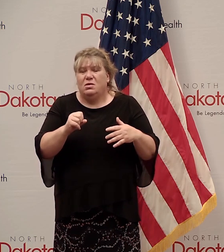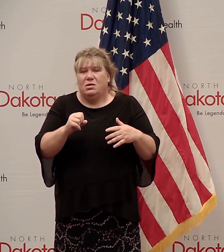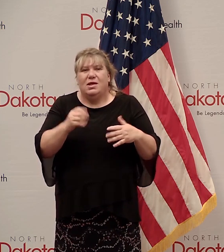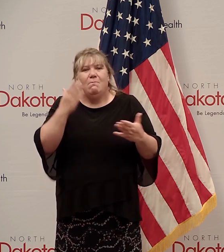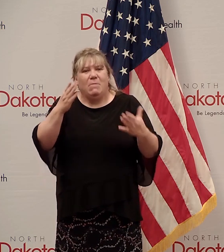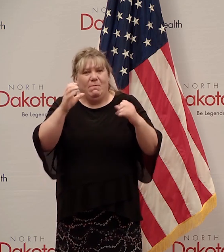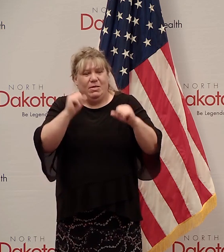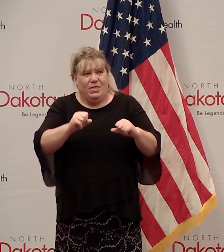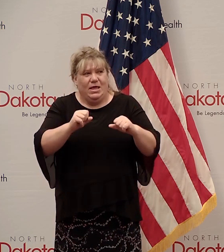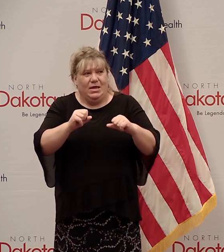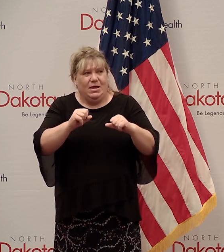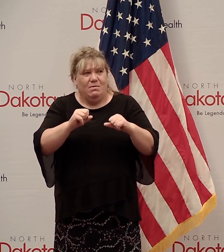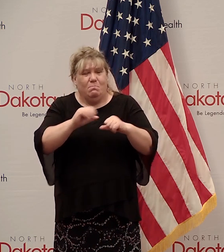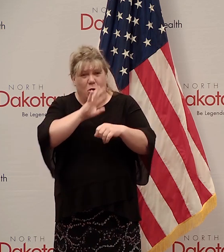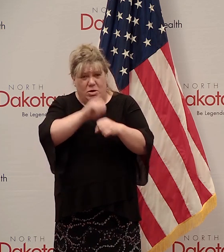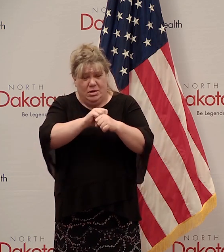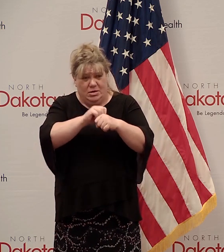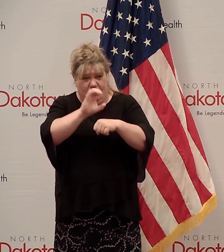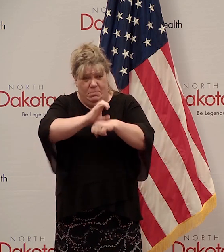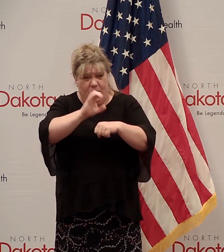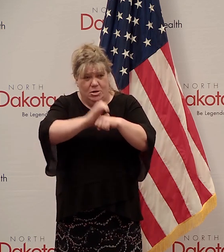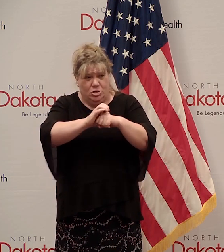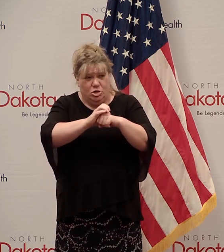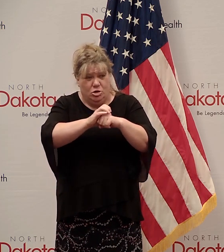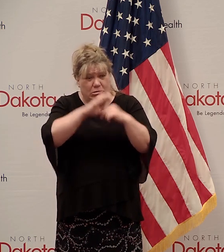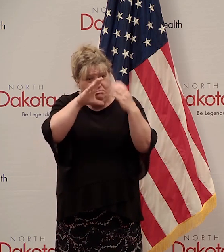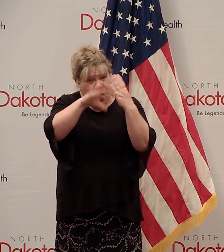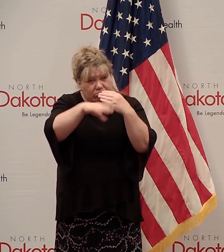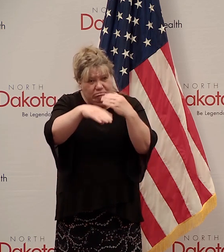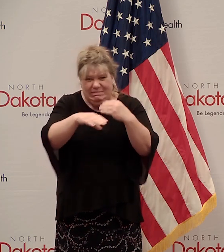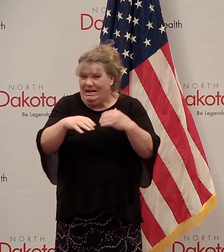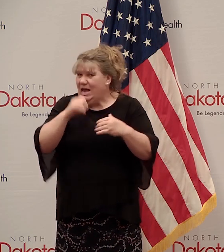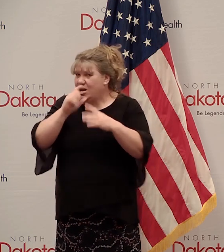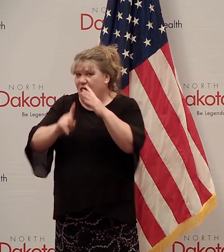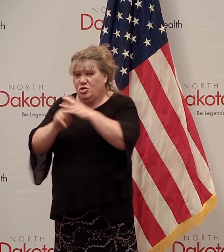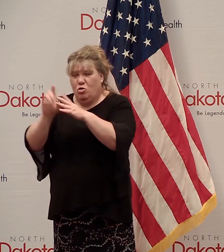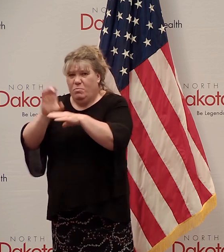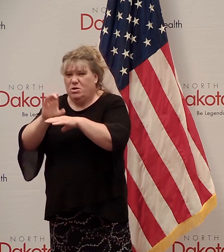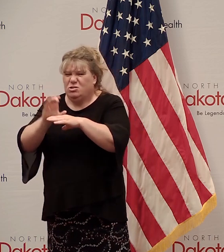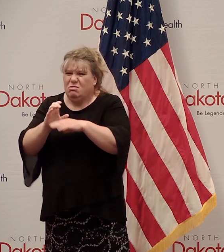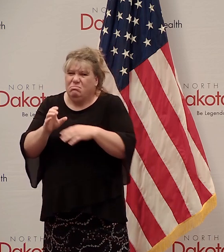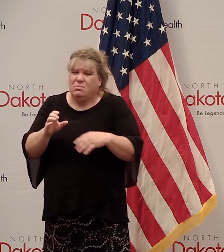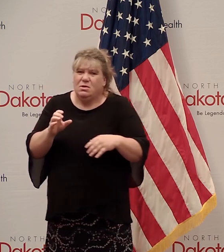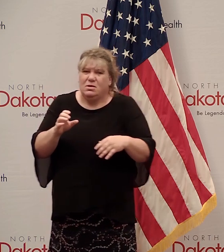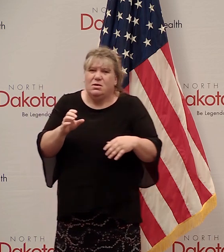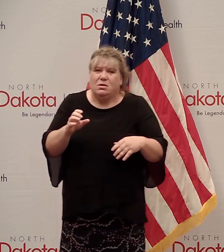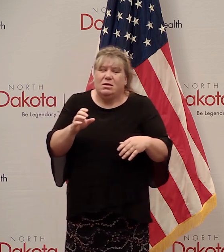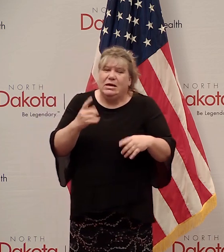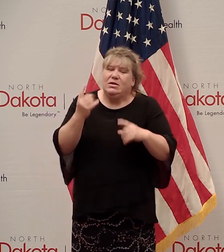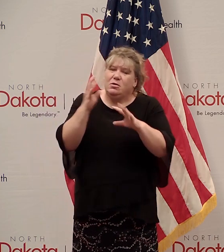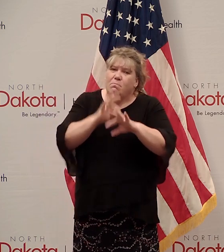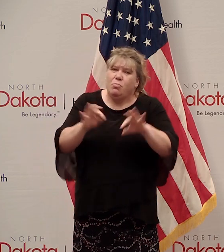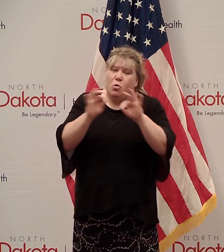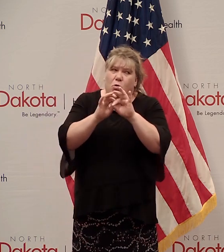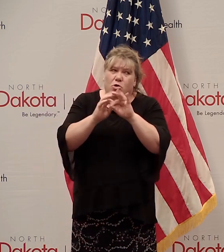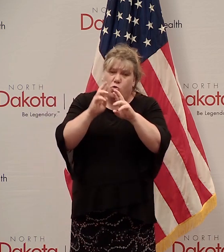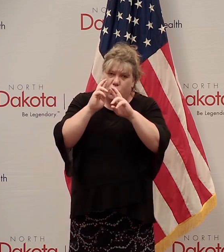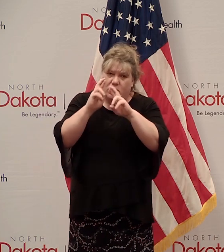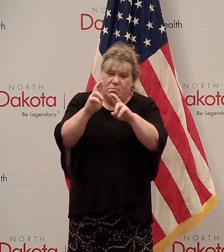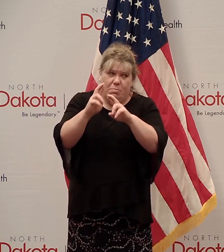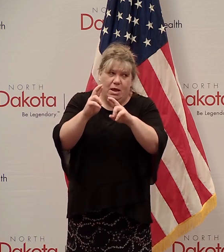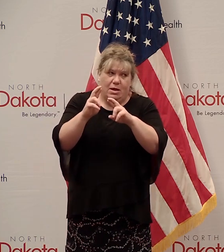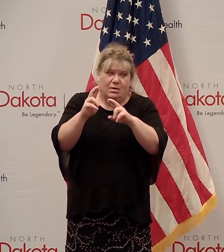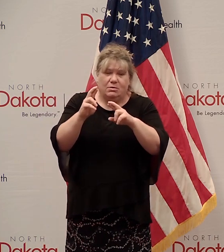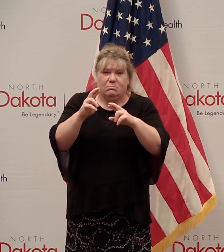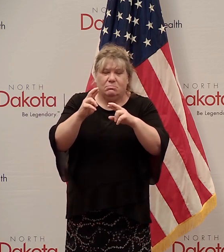attend virtually as opposed to in person. So a lot of common sense COVID etiquette rules. And I think that we'll see some churches